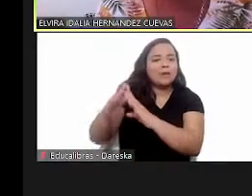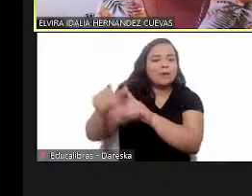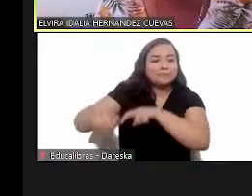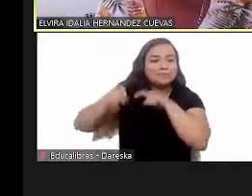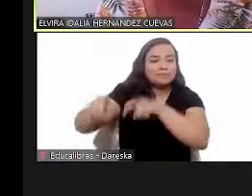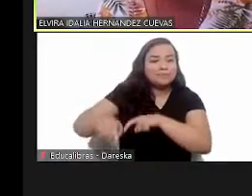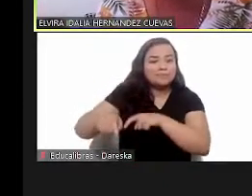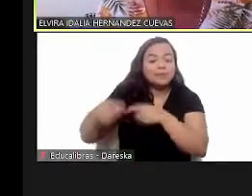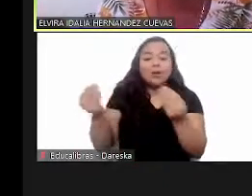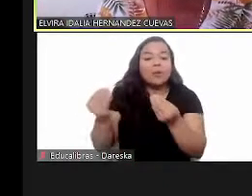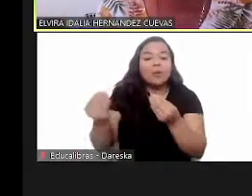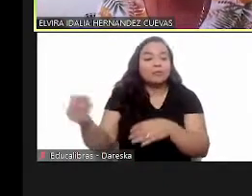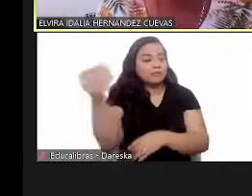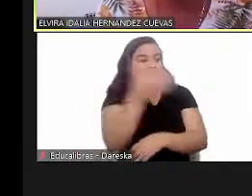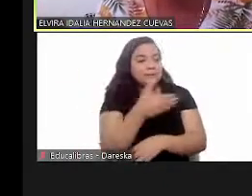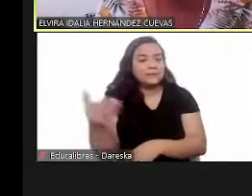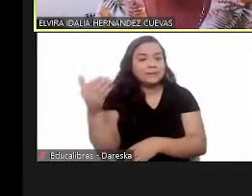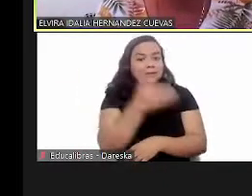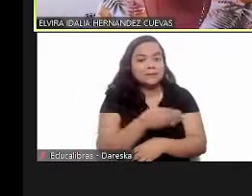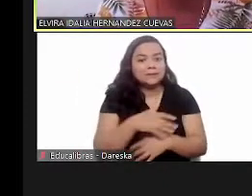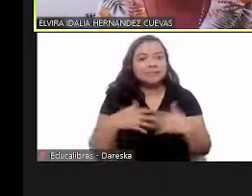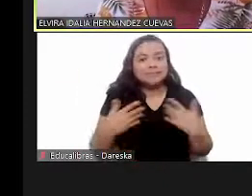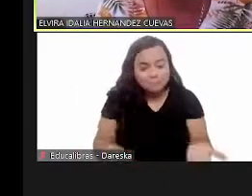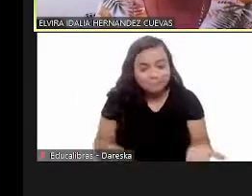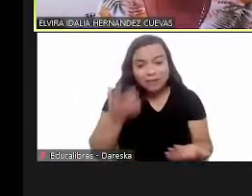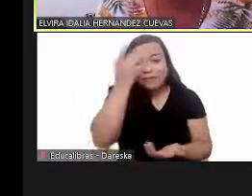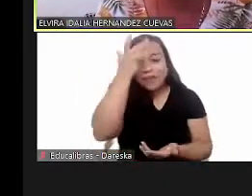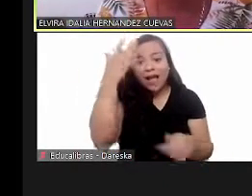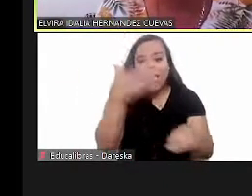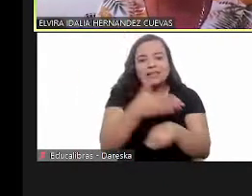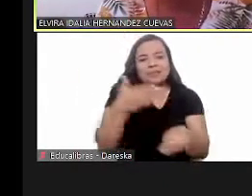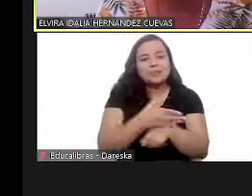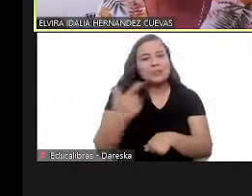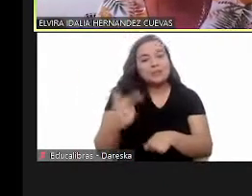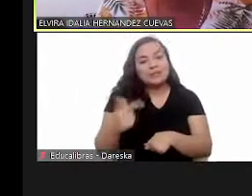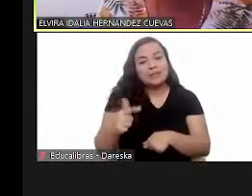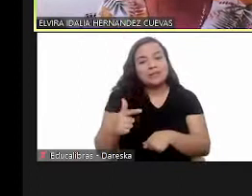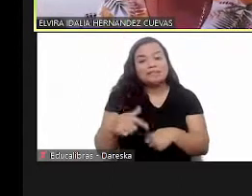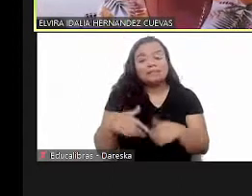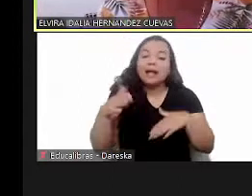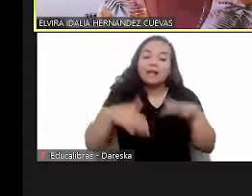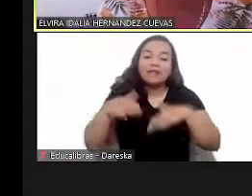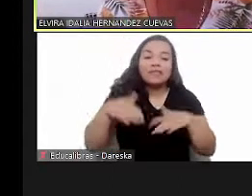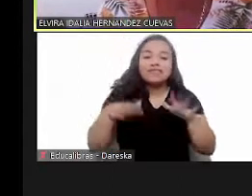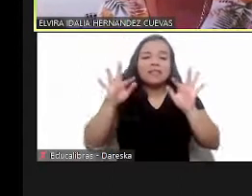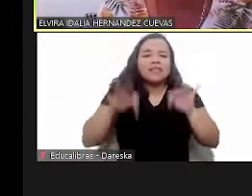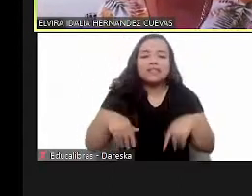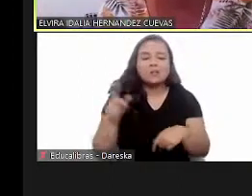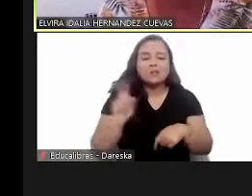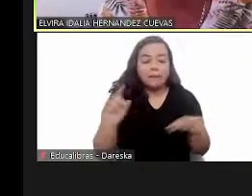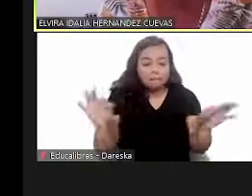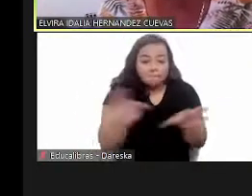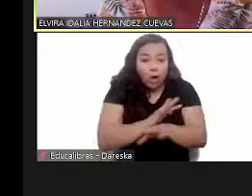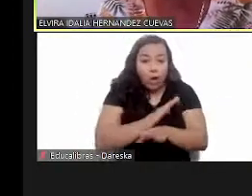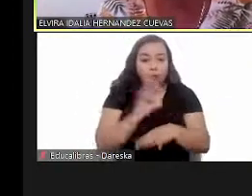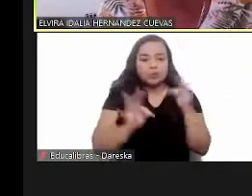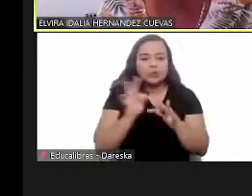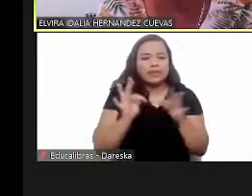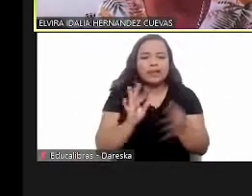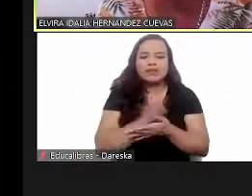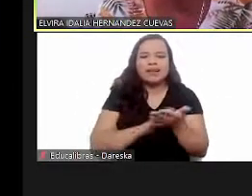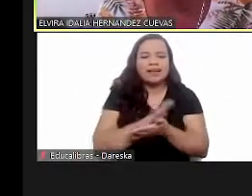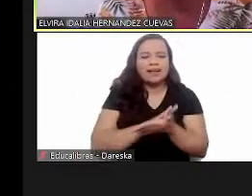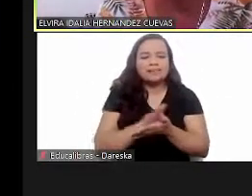a rural area or from a distant village from the health services they wouldn't have been able to conclude what is